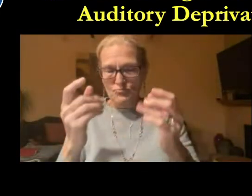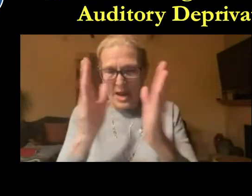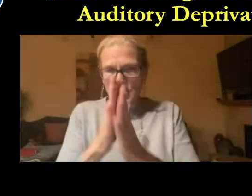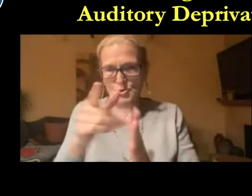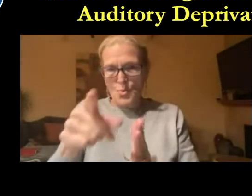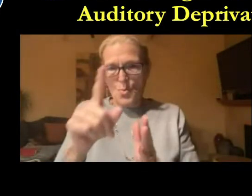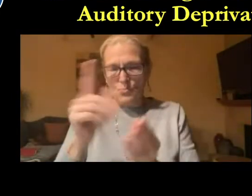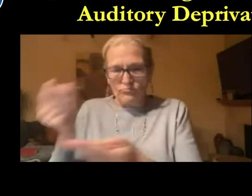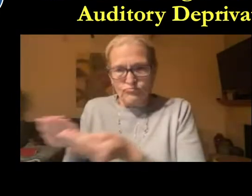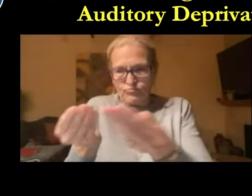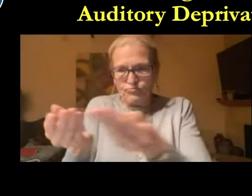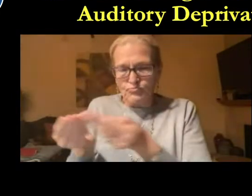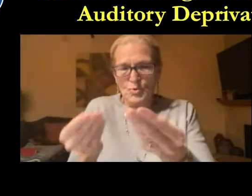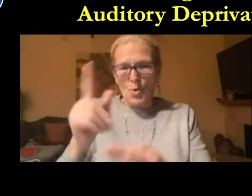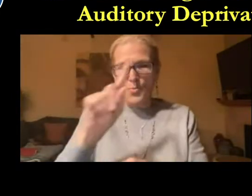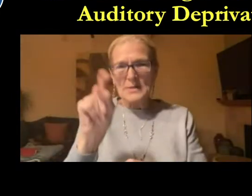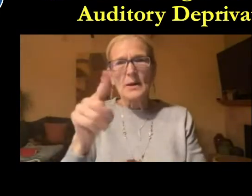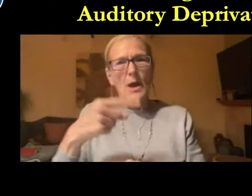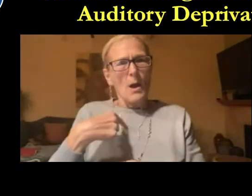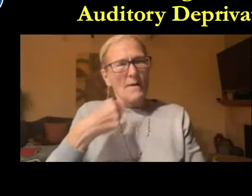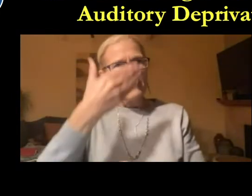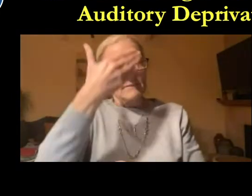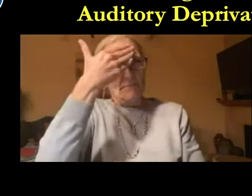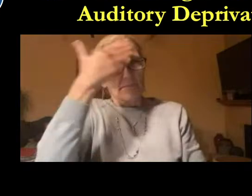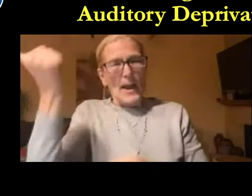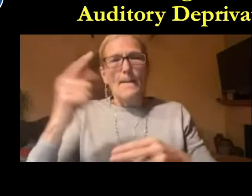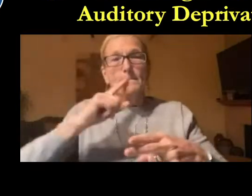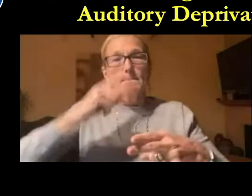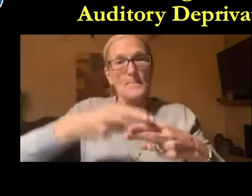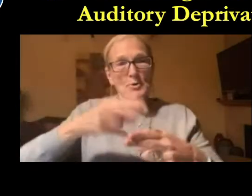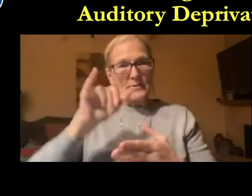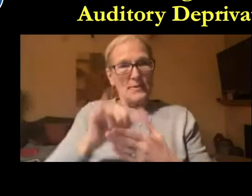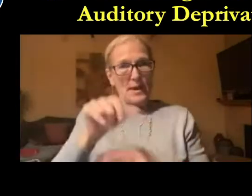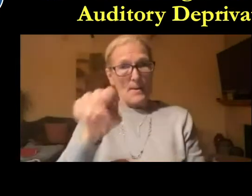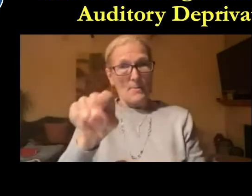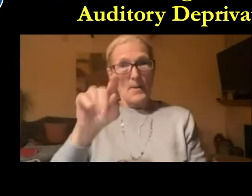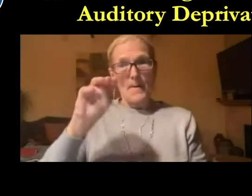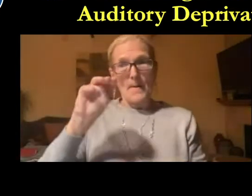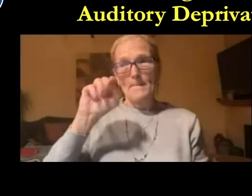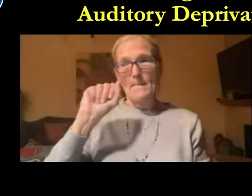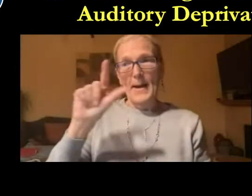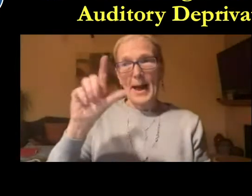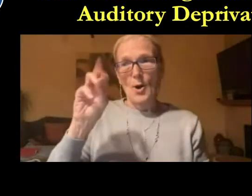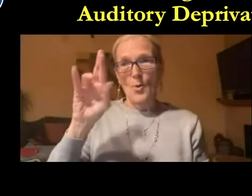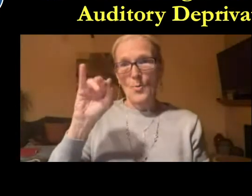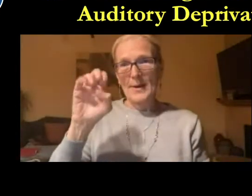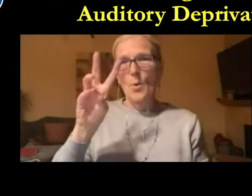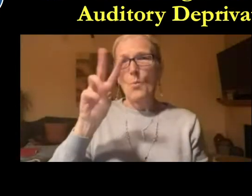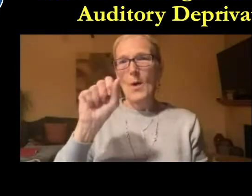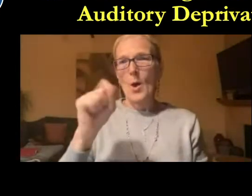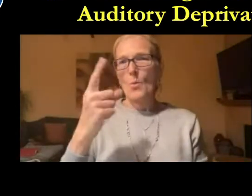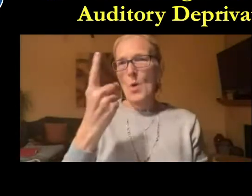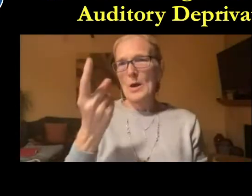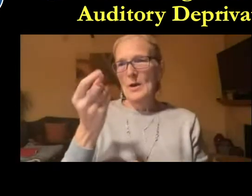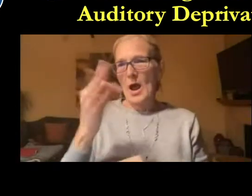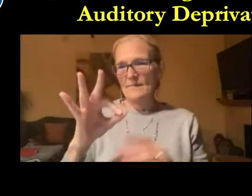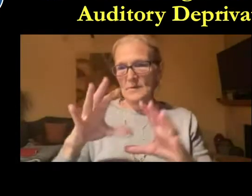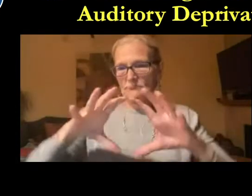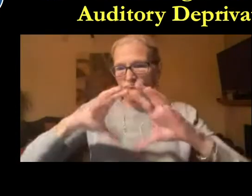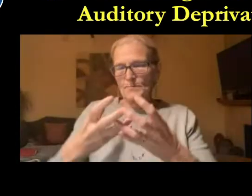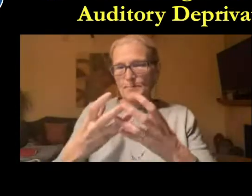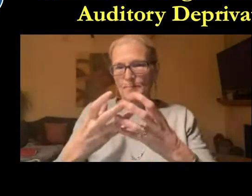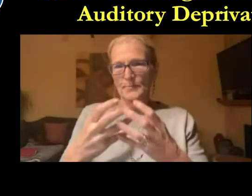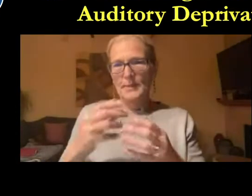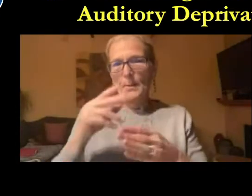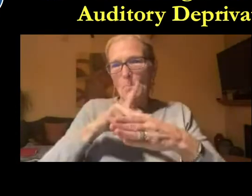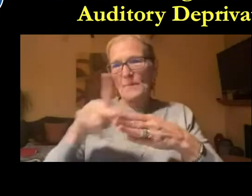on my on my phone they just text me so excuse me about that uh i've been asked to facilitate the questions but i